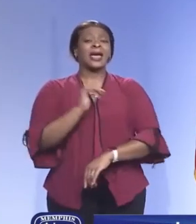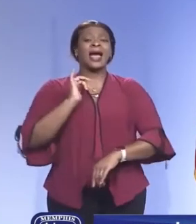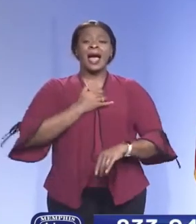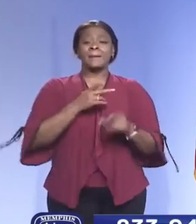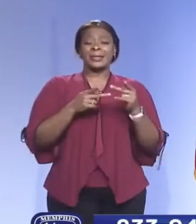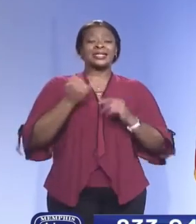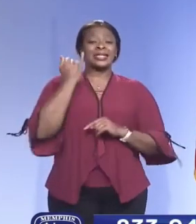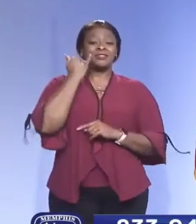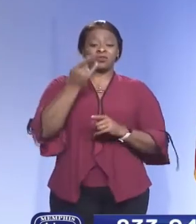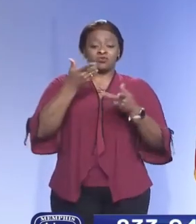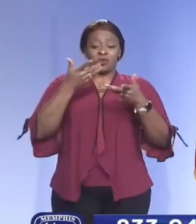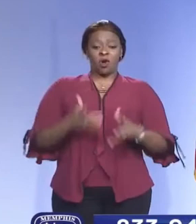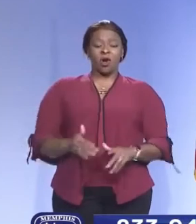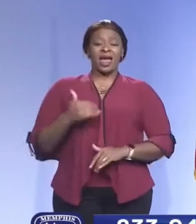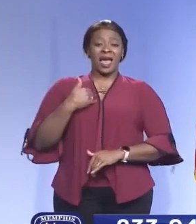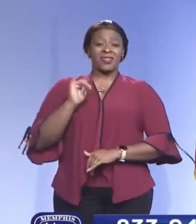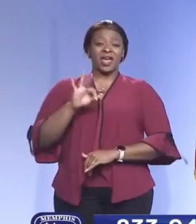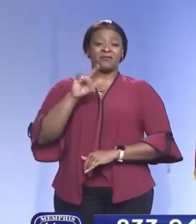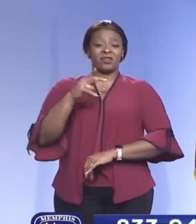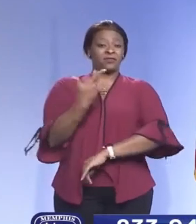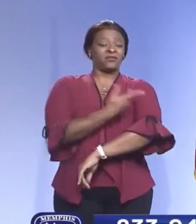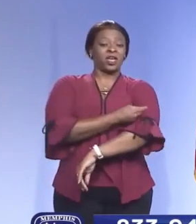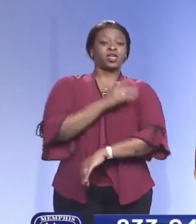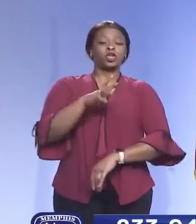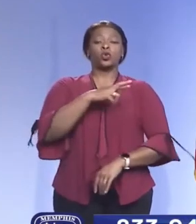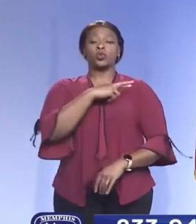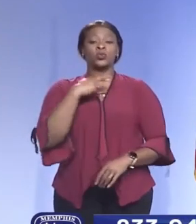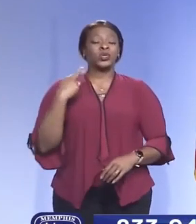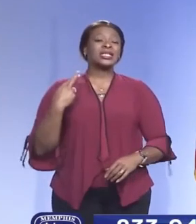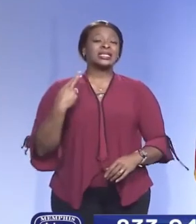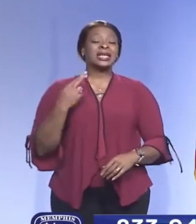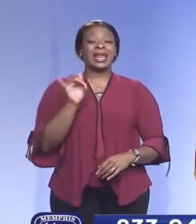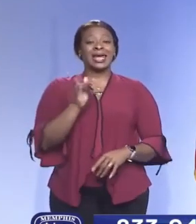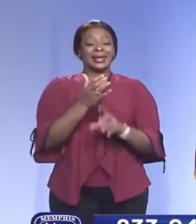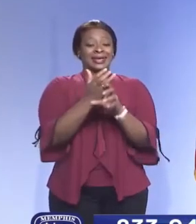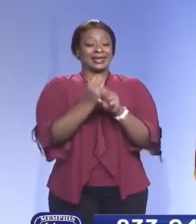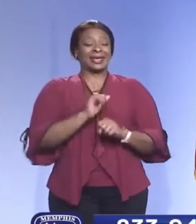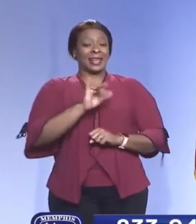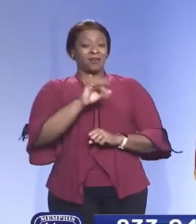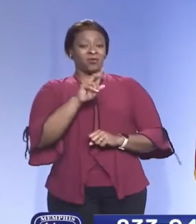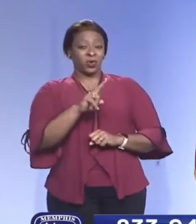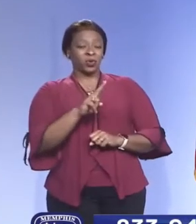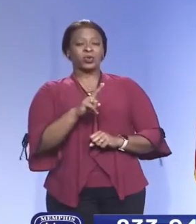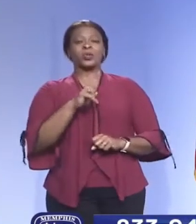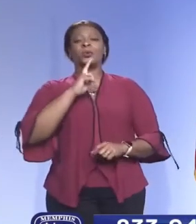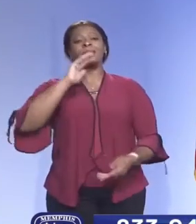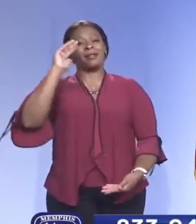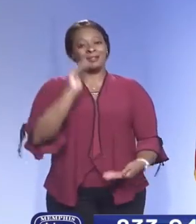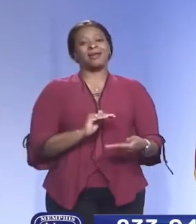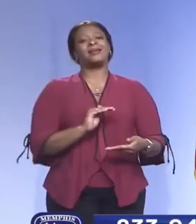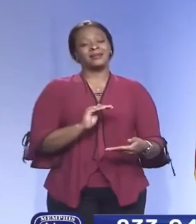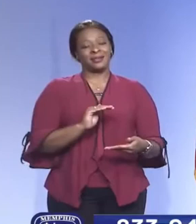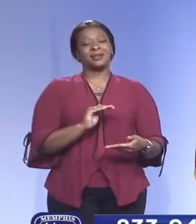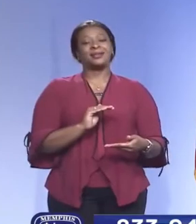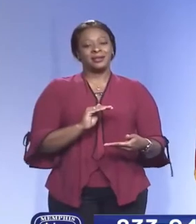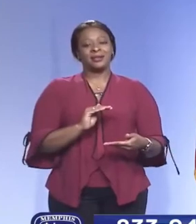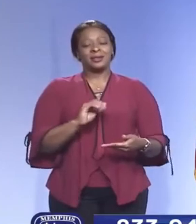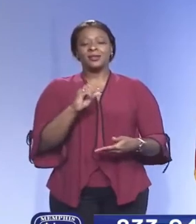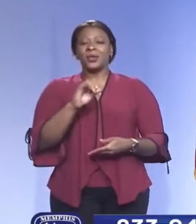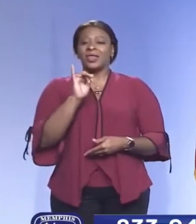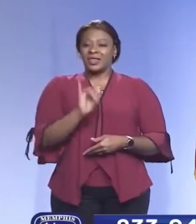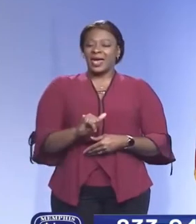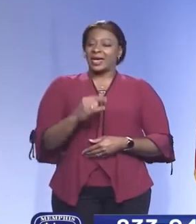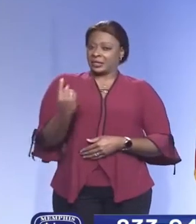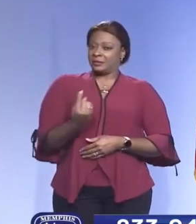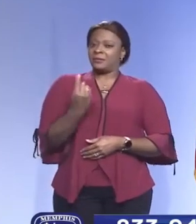if you've had the vaccine, your risk or your likelihood of getting the flu is much less. And so that would